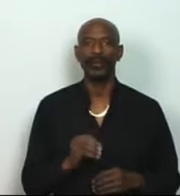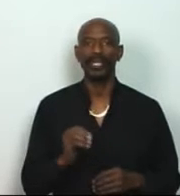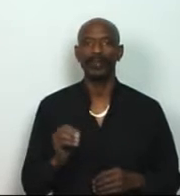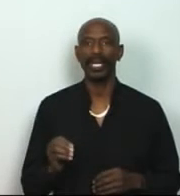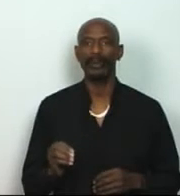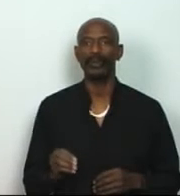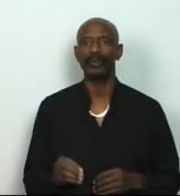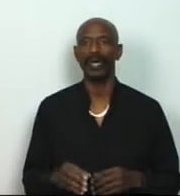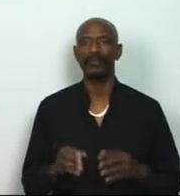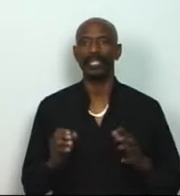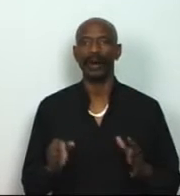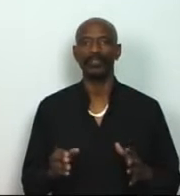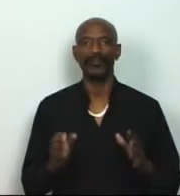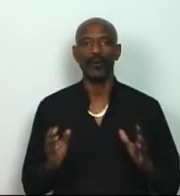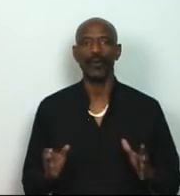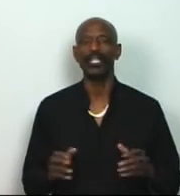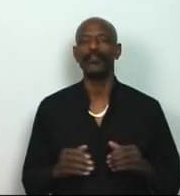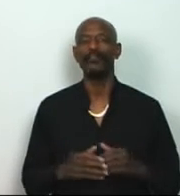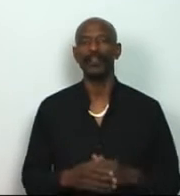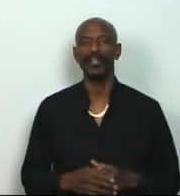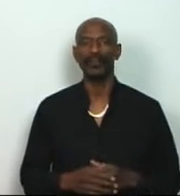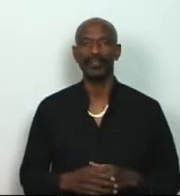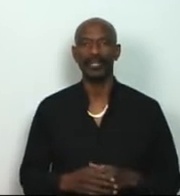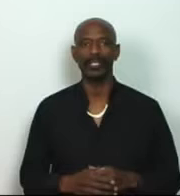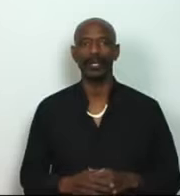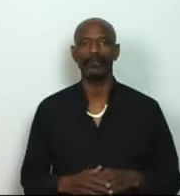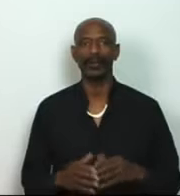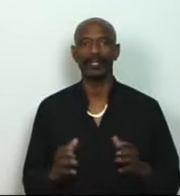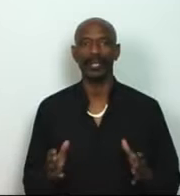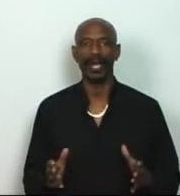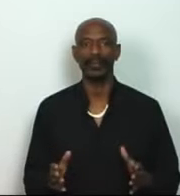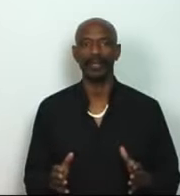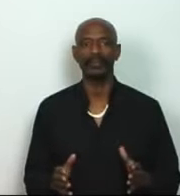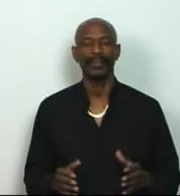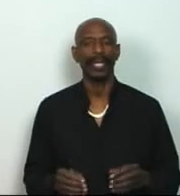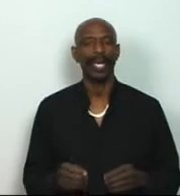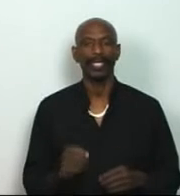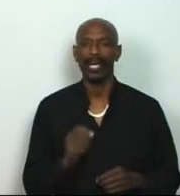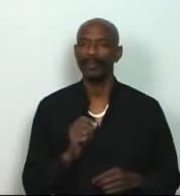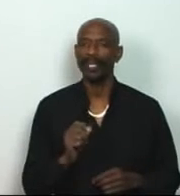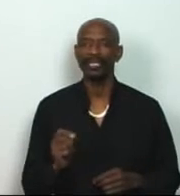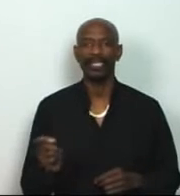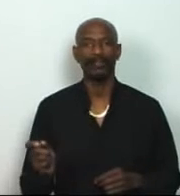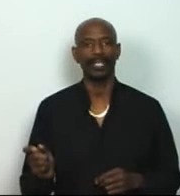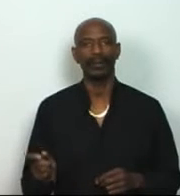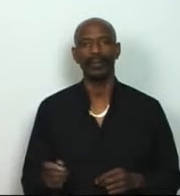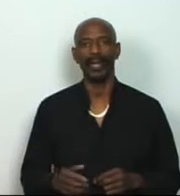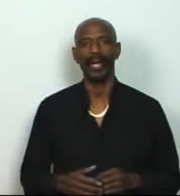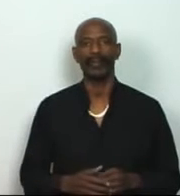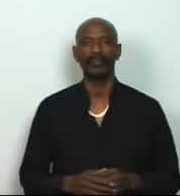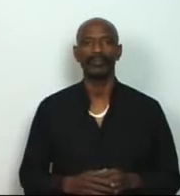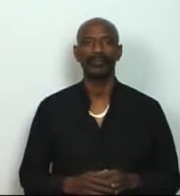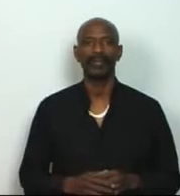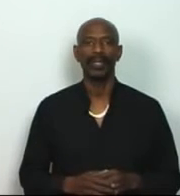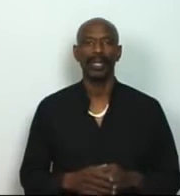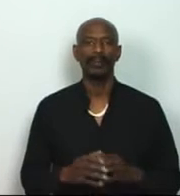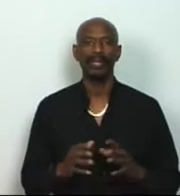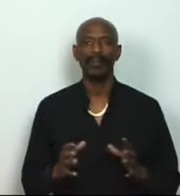many people who have lost 40 to 50 percent of their retirement and that money is never coming back. Many